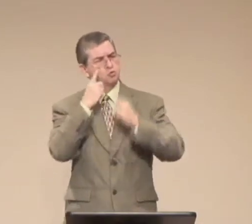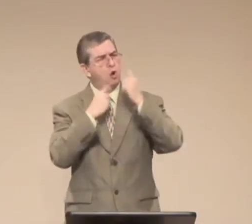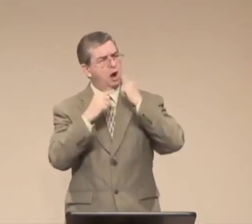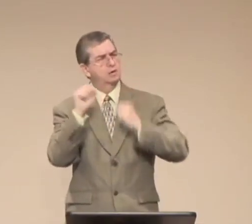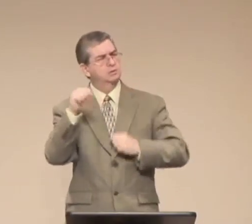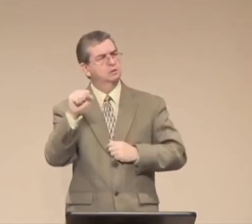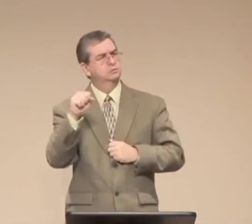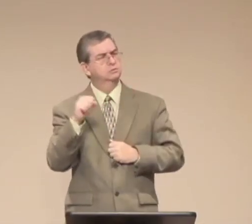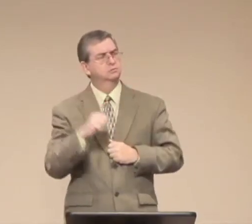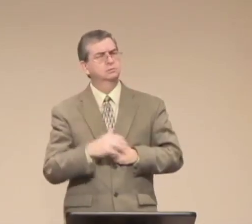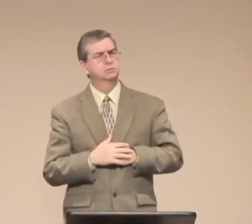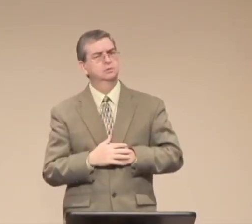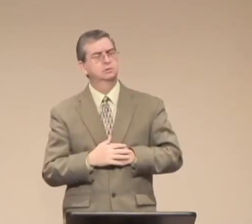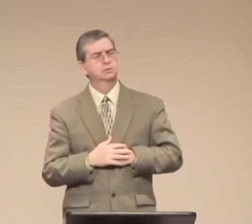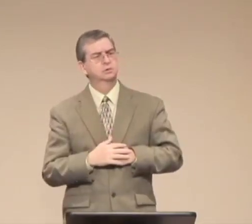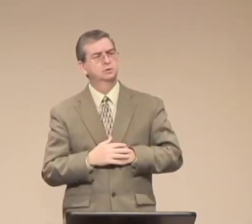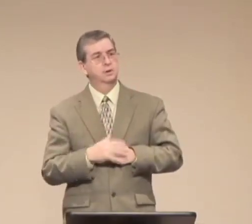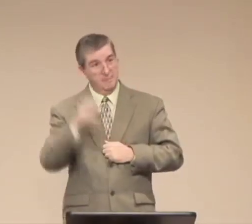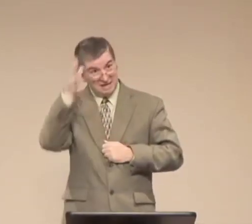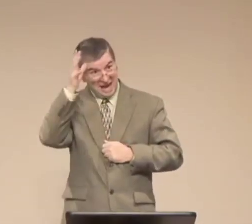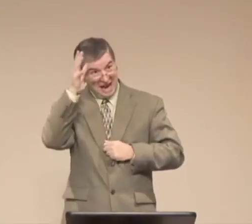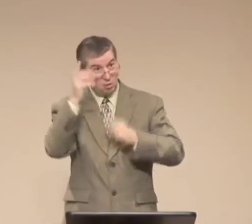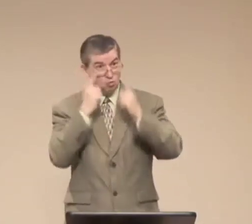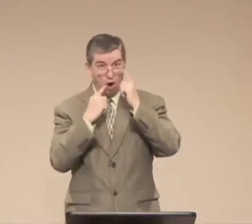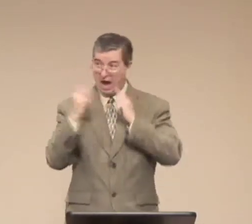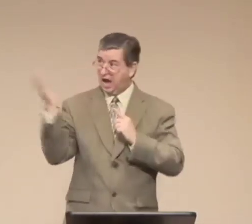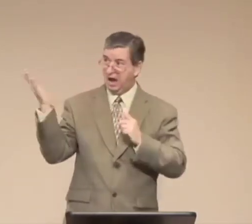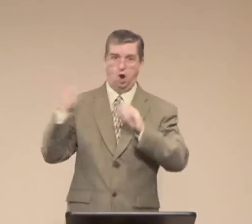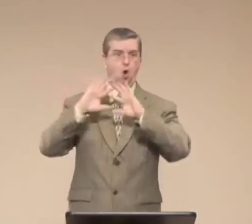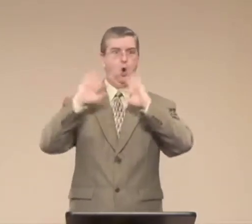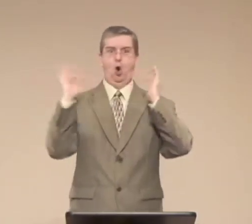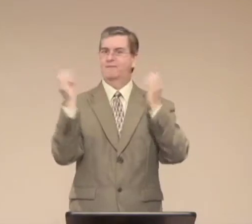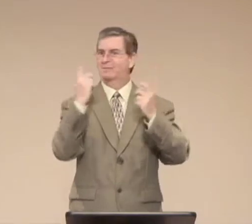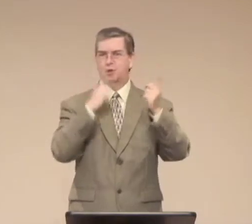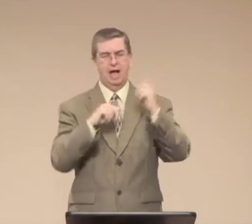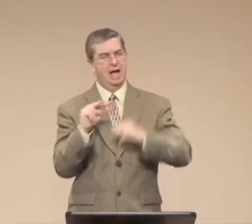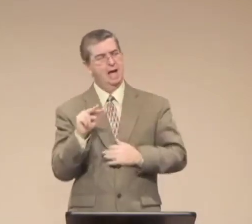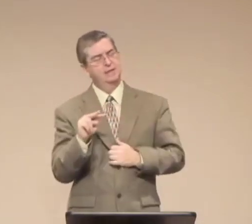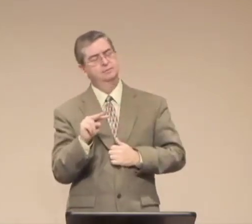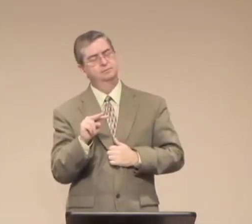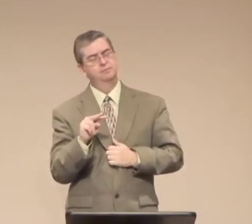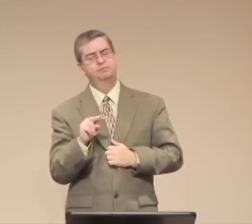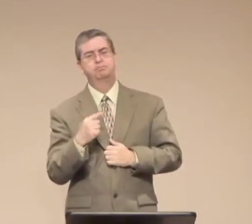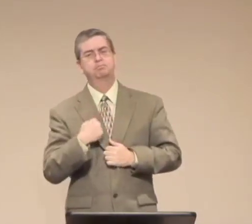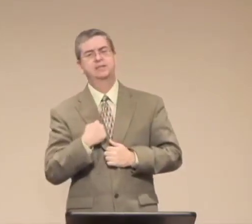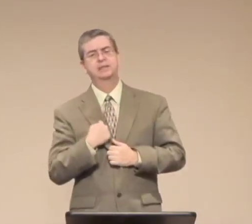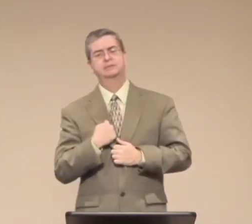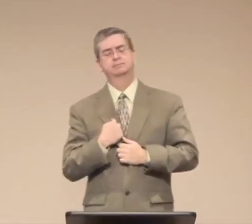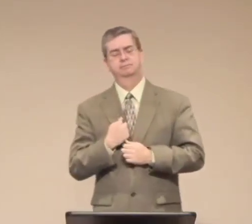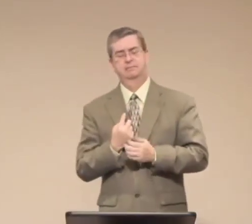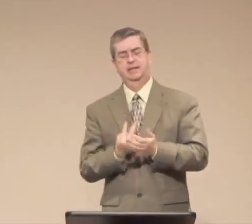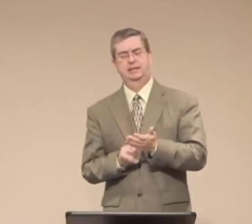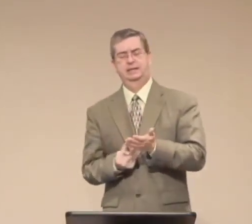And naturally, I was crying. was grieving for passing. Our whole family was crying.